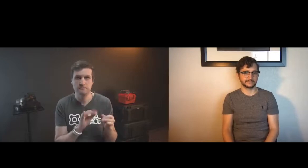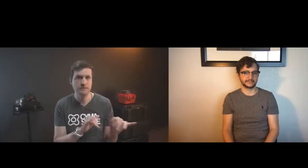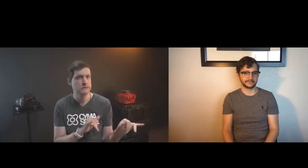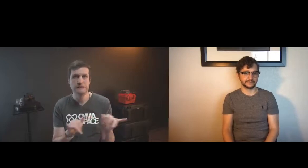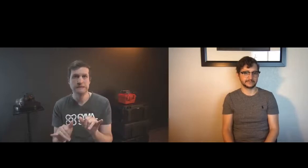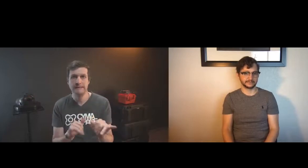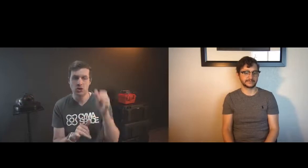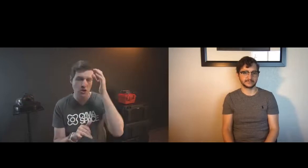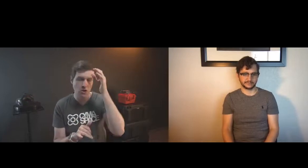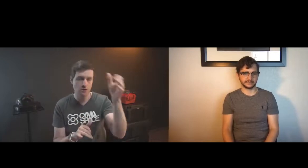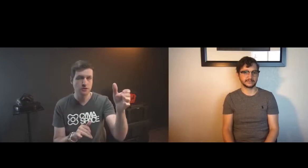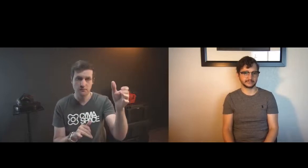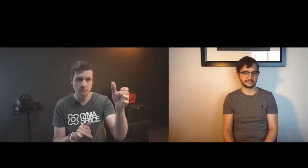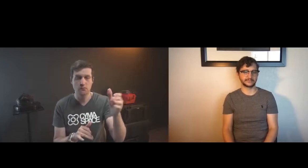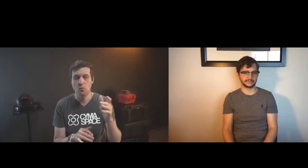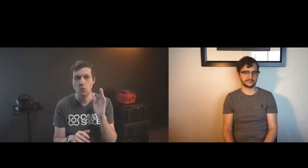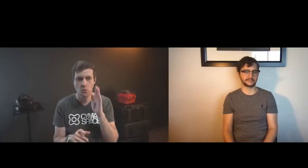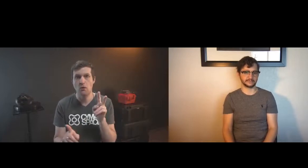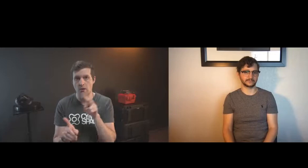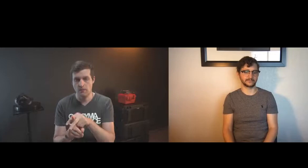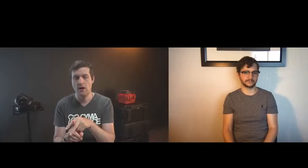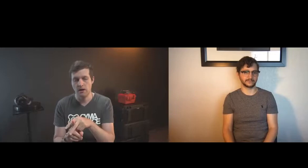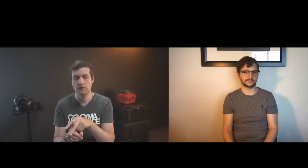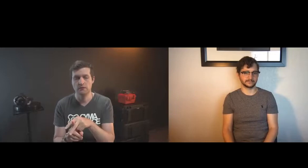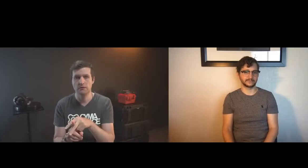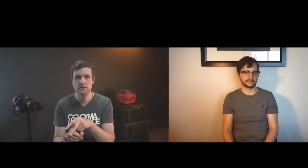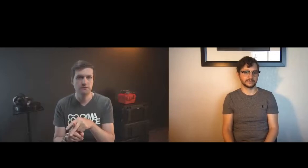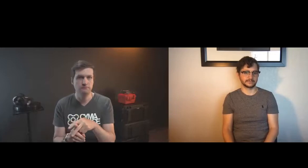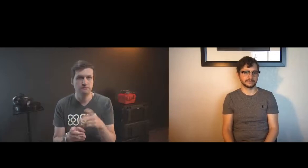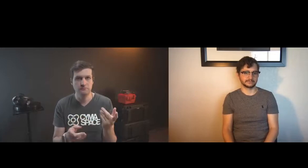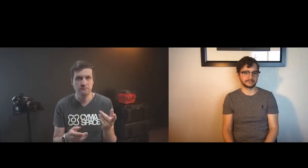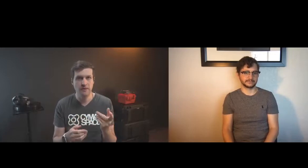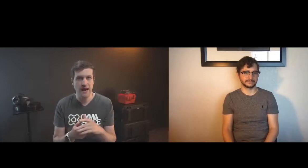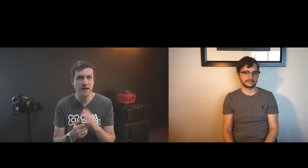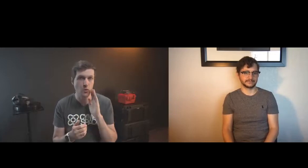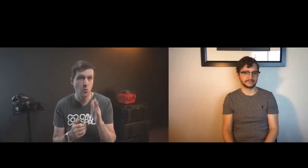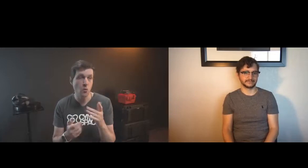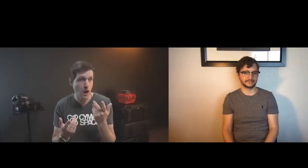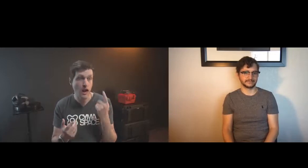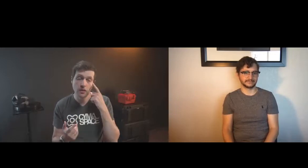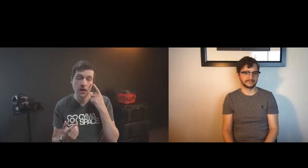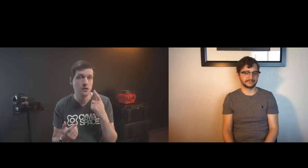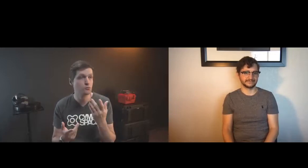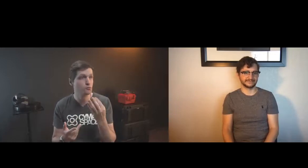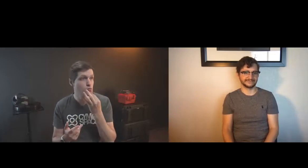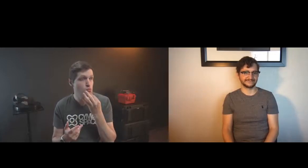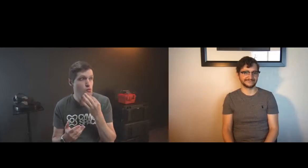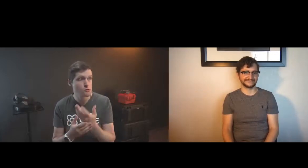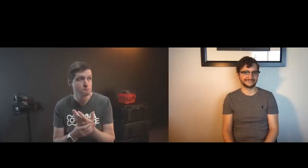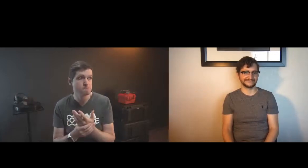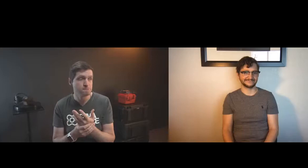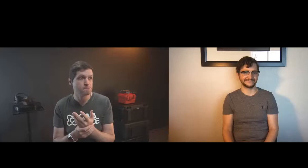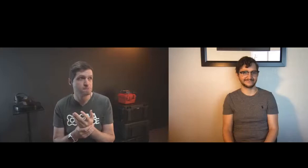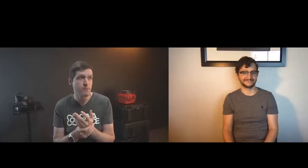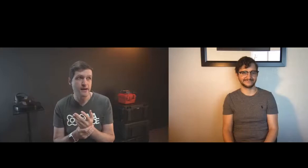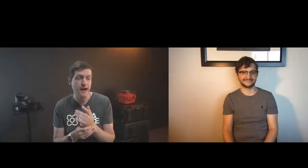and that kind of processing power will be very similar in terms of speech to text that conceptually is very similar